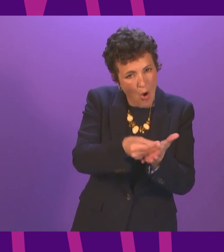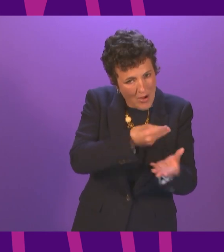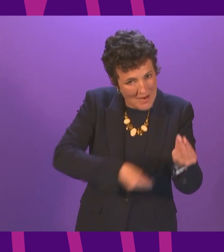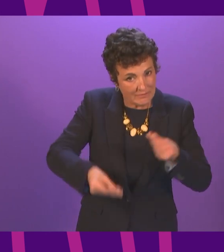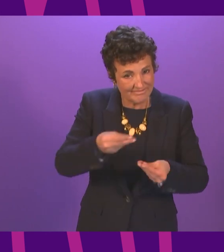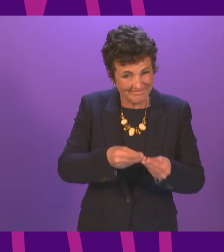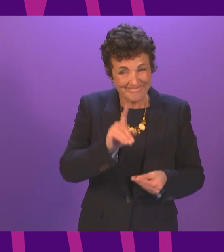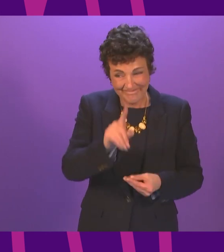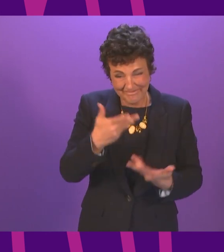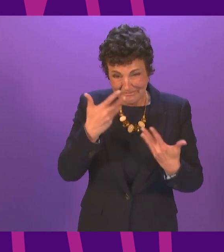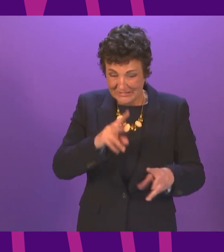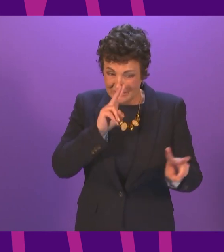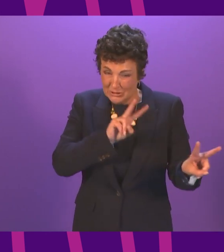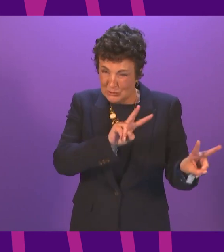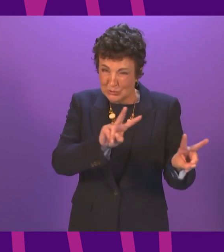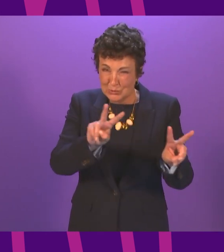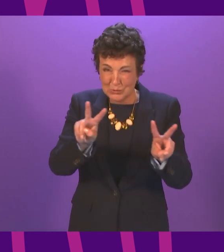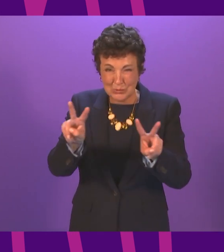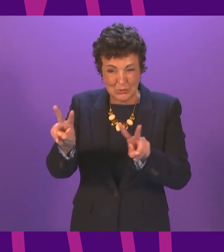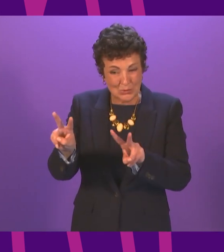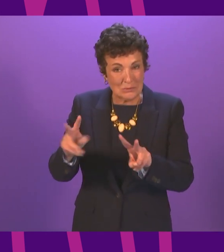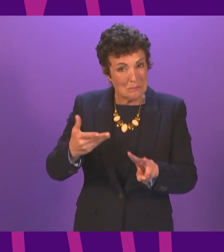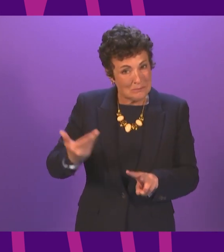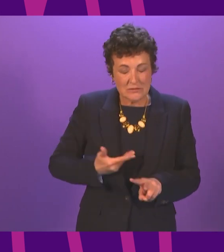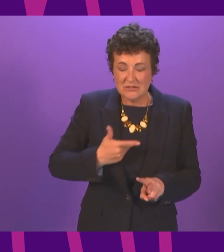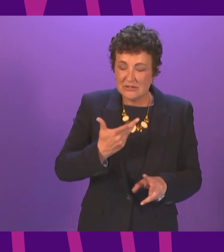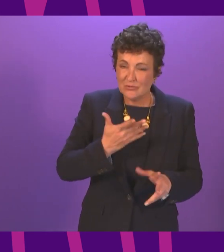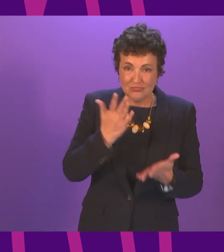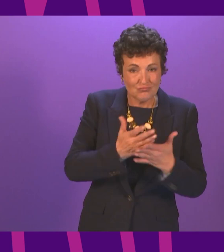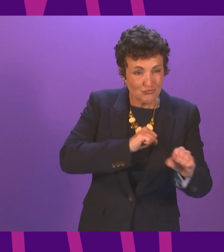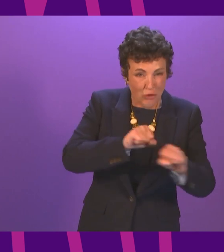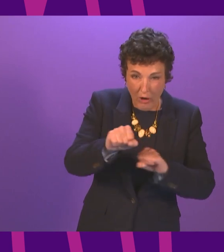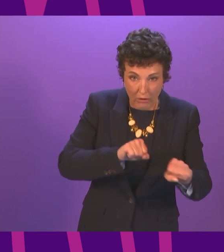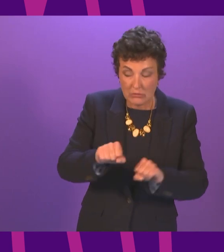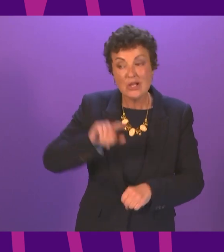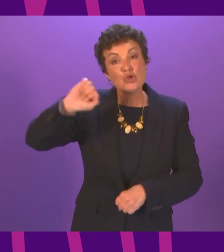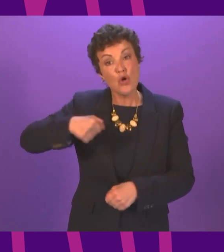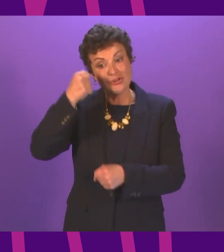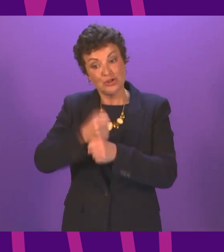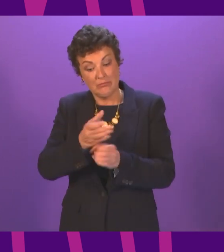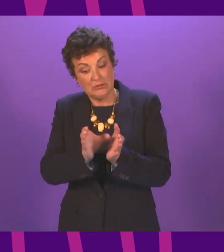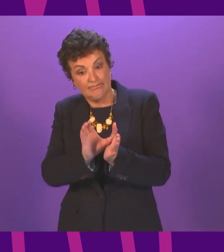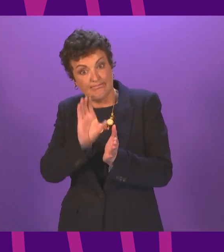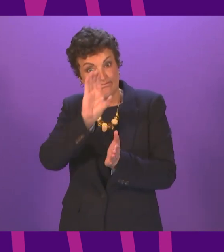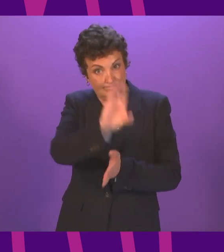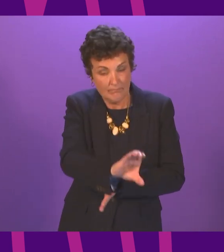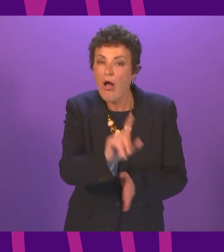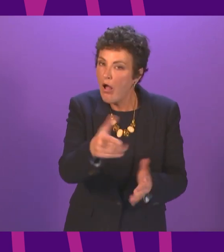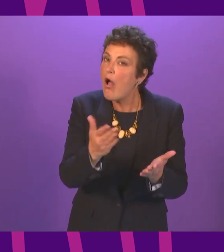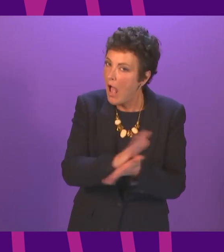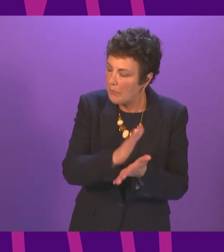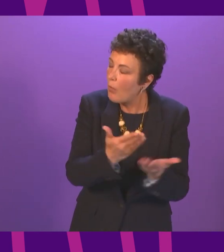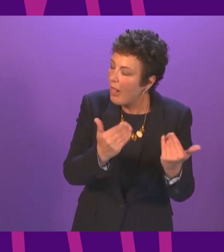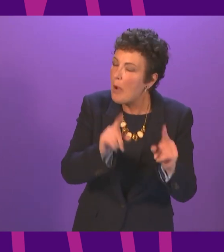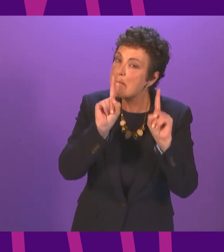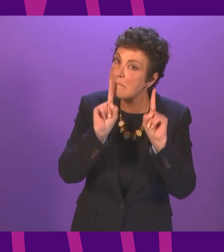enormous strain on many businesses as a result of COVID restrictions. The grant support paid by the Scottish Government has been welcome. But